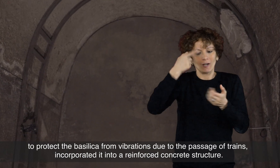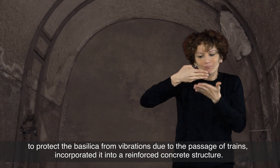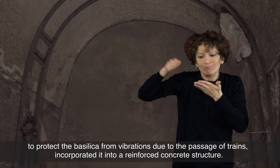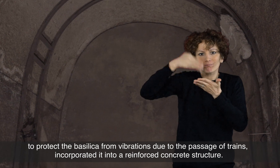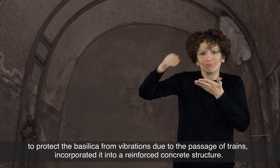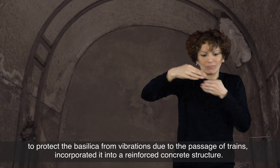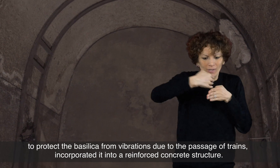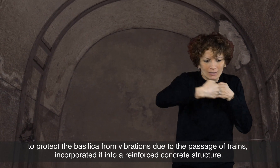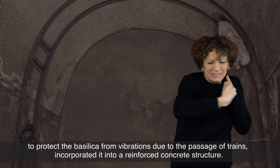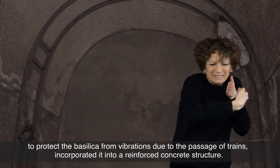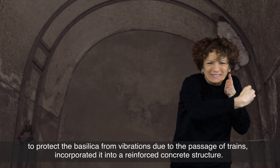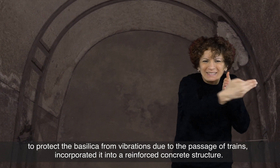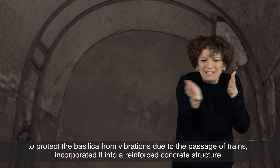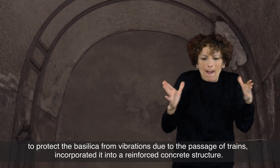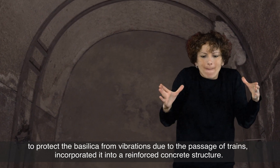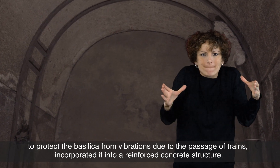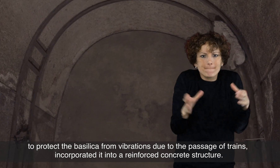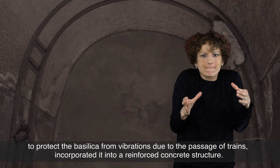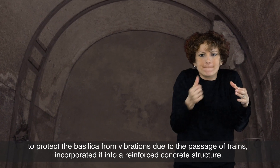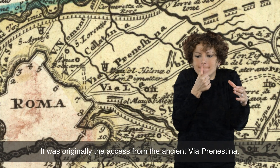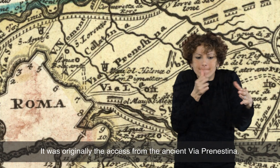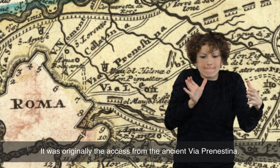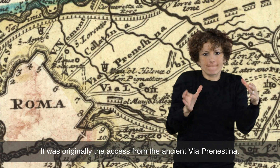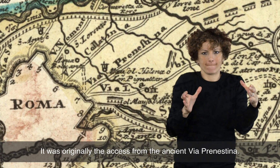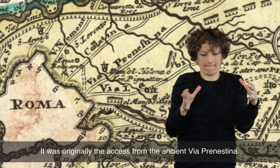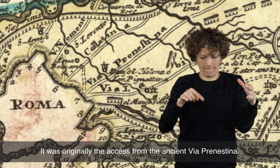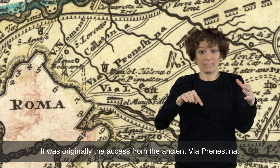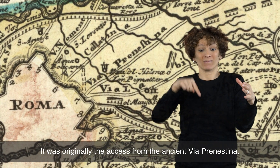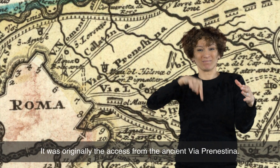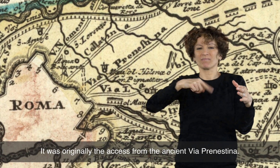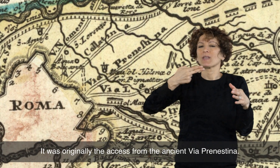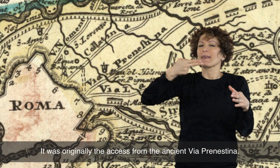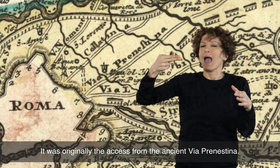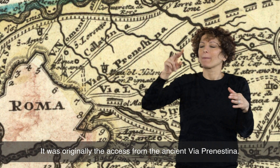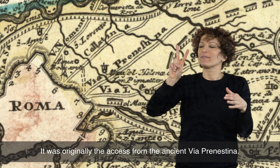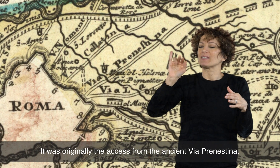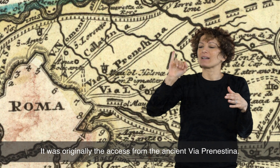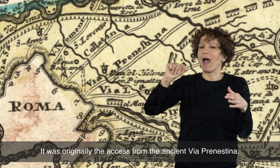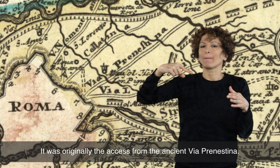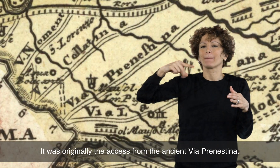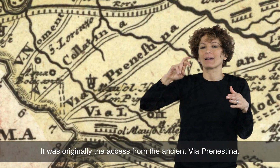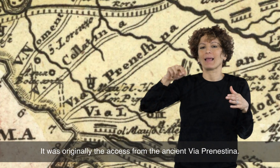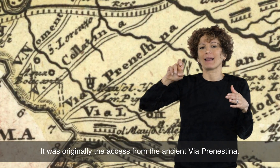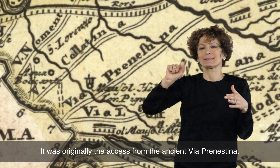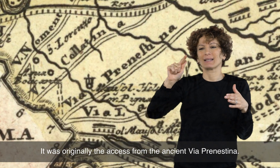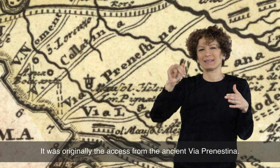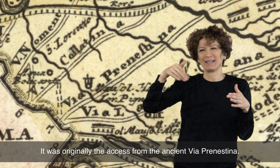it into a reinforced concrete structure. It was originally the access from the ancient Via Prenestina.